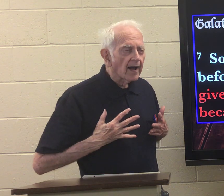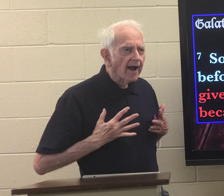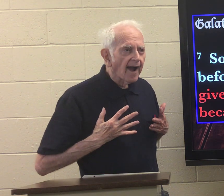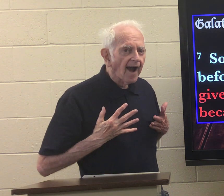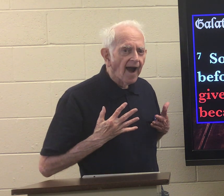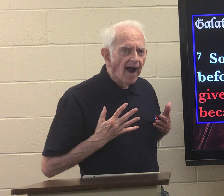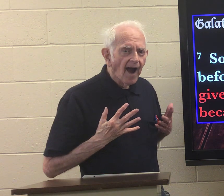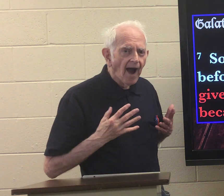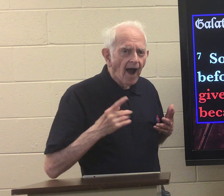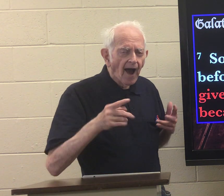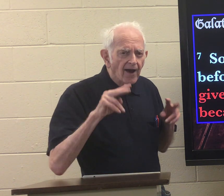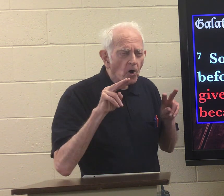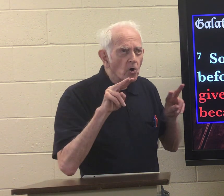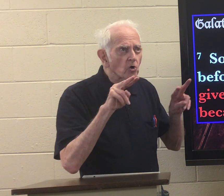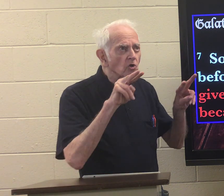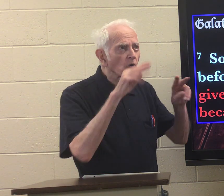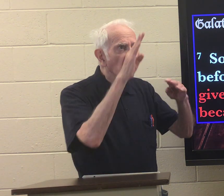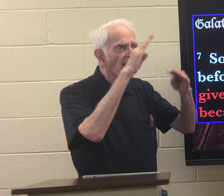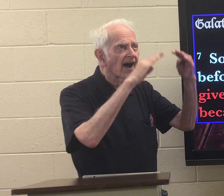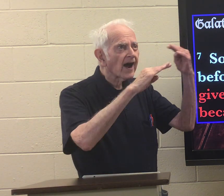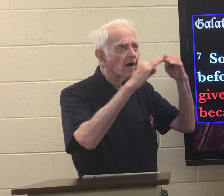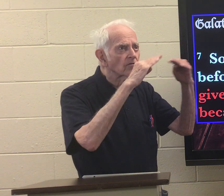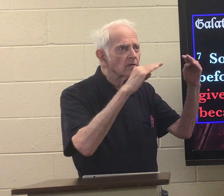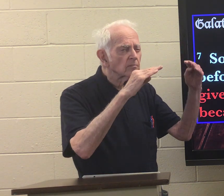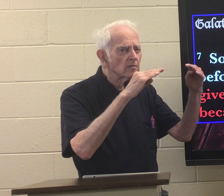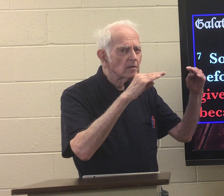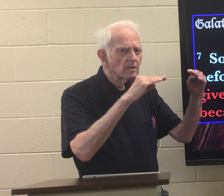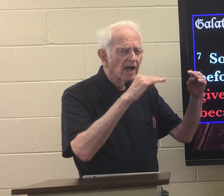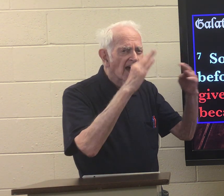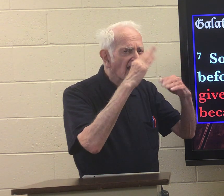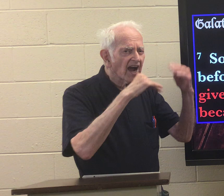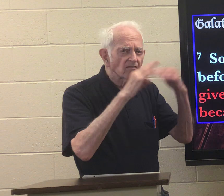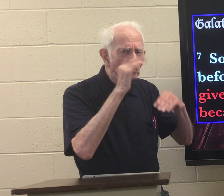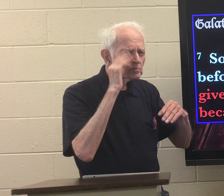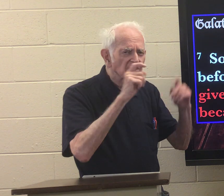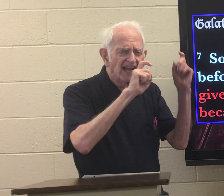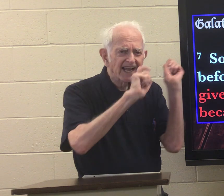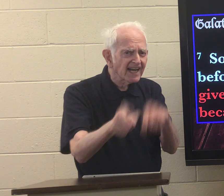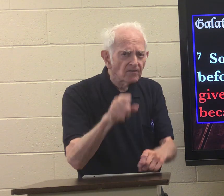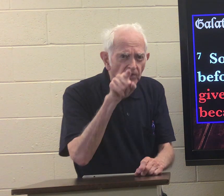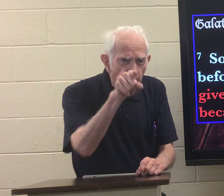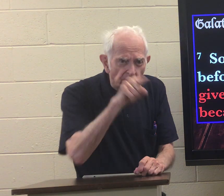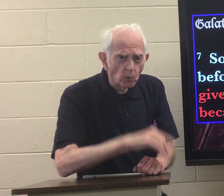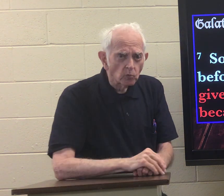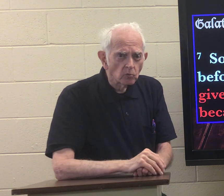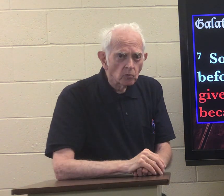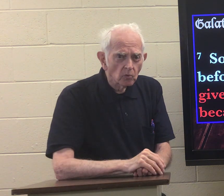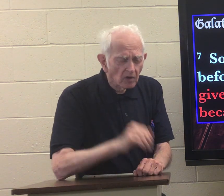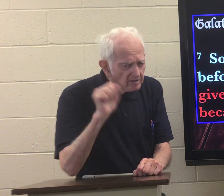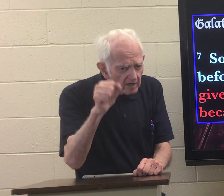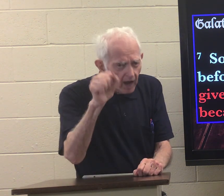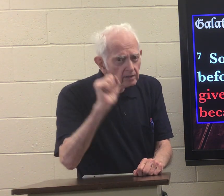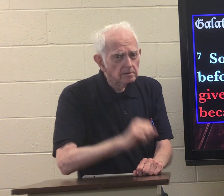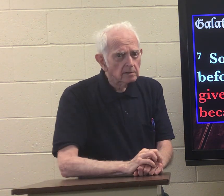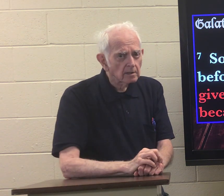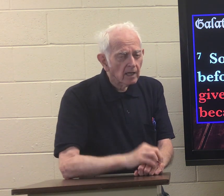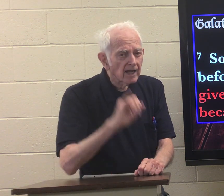wow that's thrilling to look forward to heaven heaven will be given to you yes